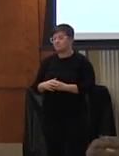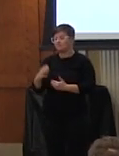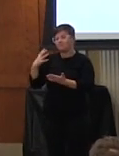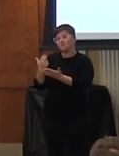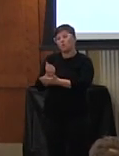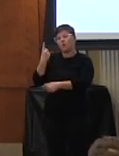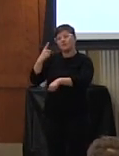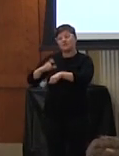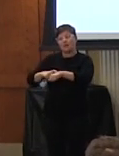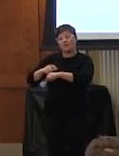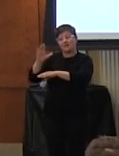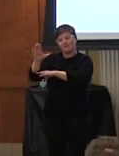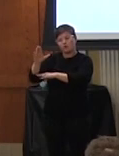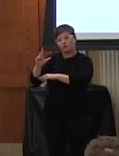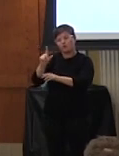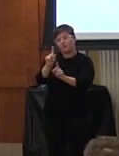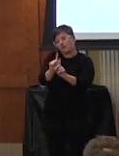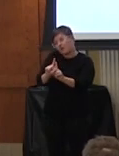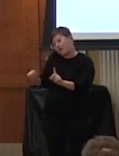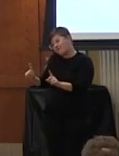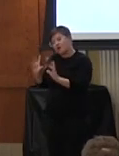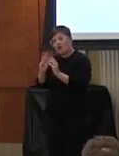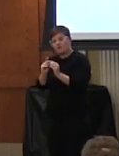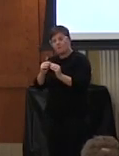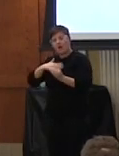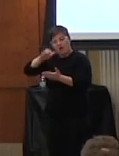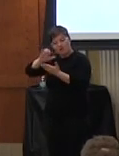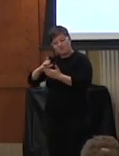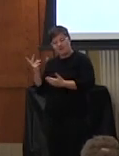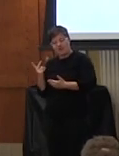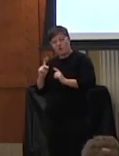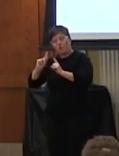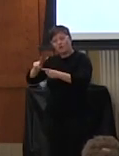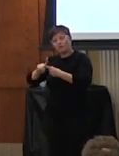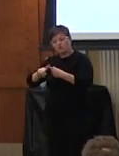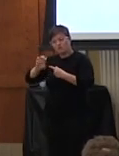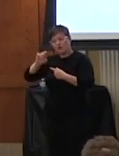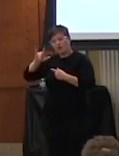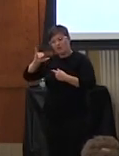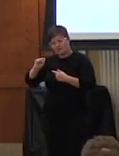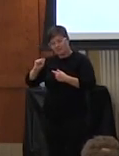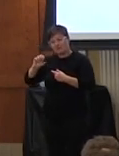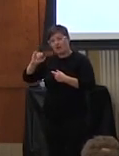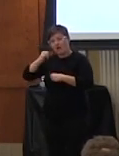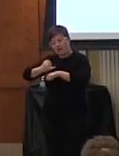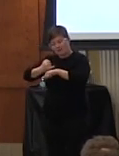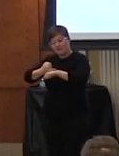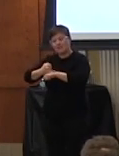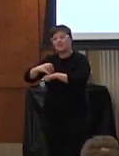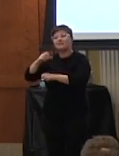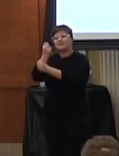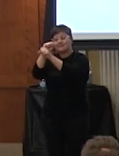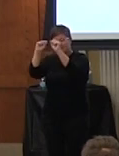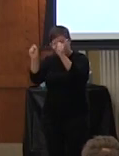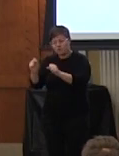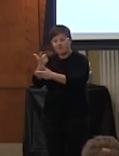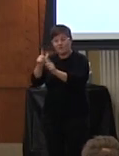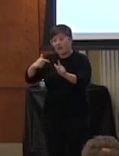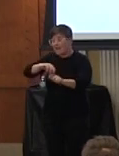time one afternoon breaking away from the conference and my husband and i went to see ellis island and the statue of liberty never been there